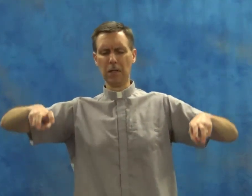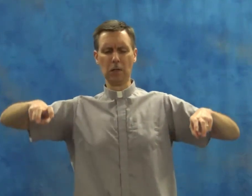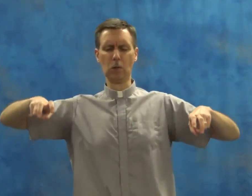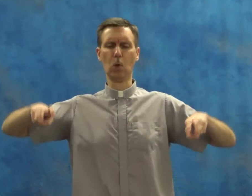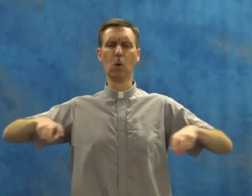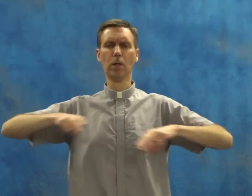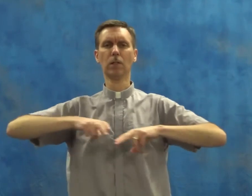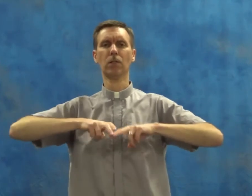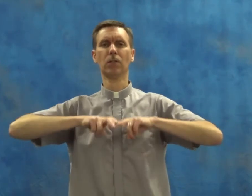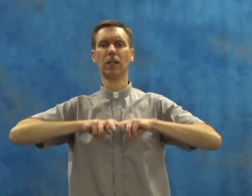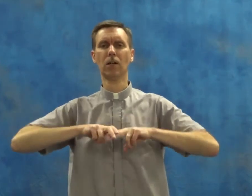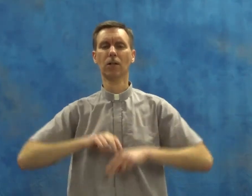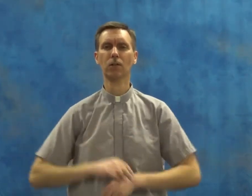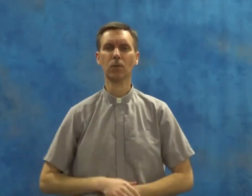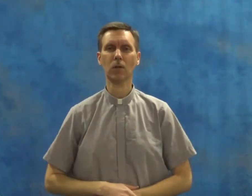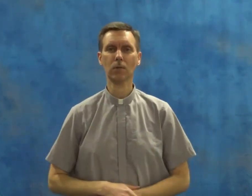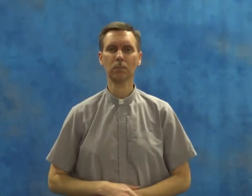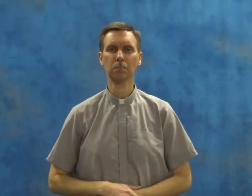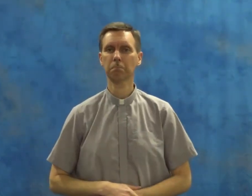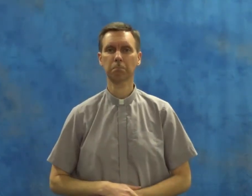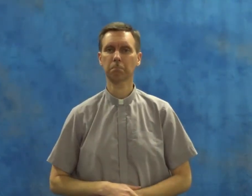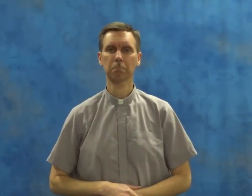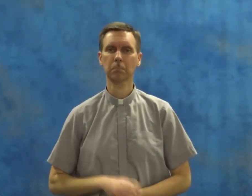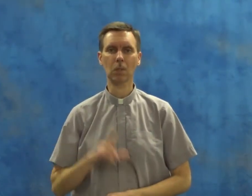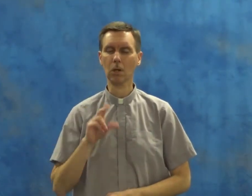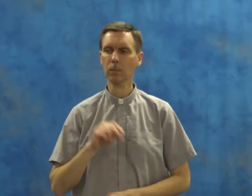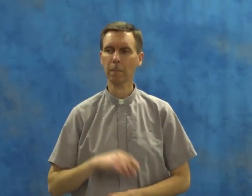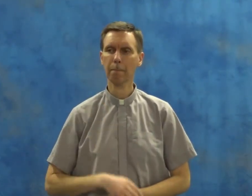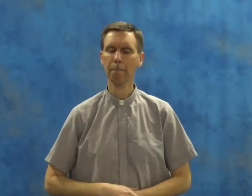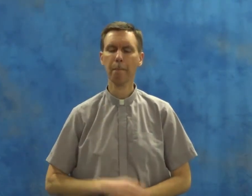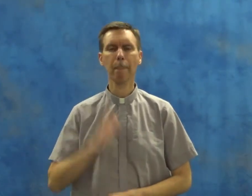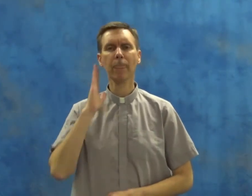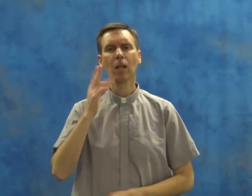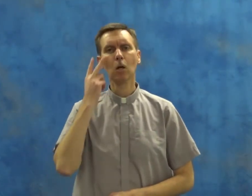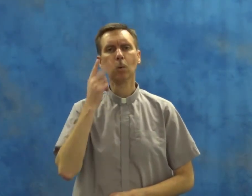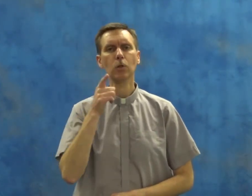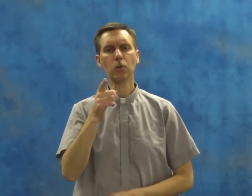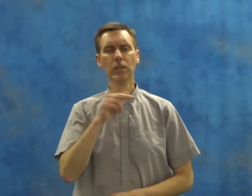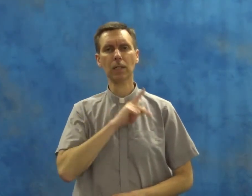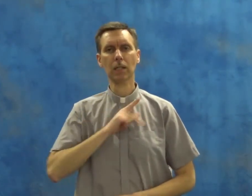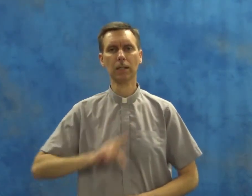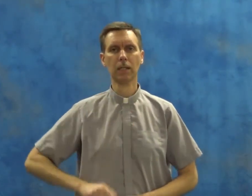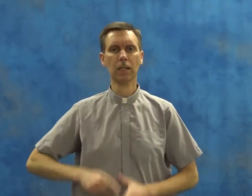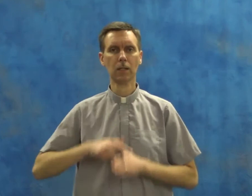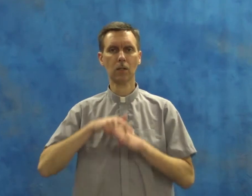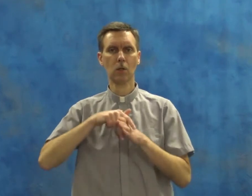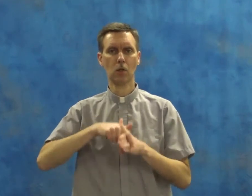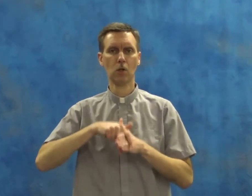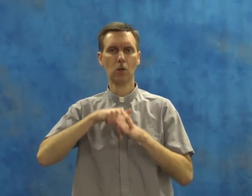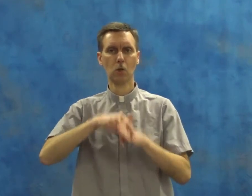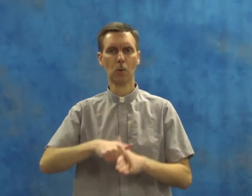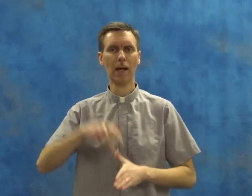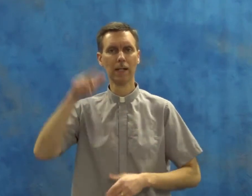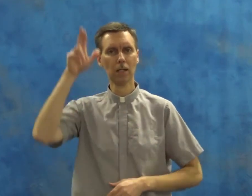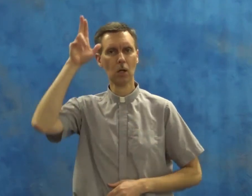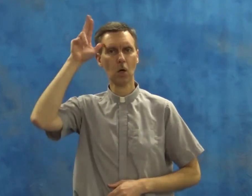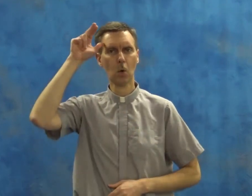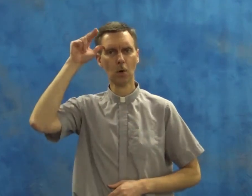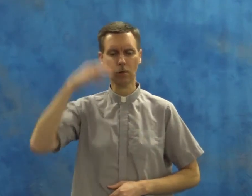glory, sitting on his throne? No. Will you see a king riding a horse?